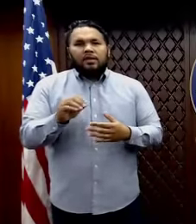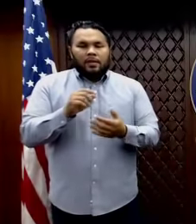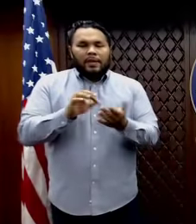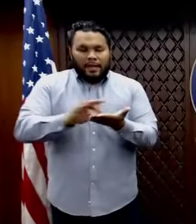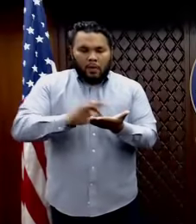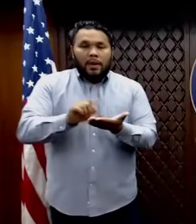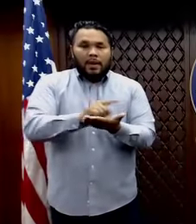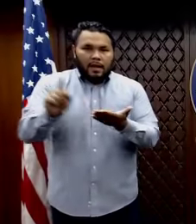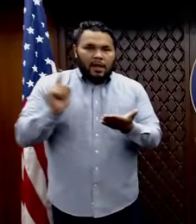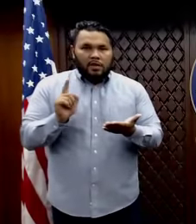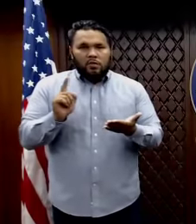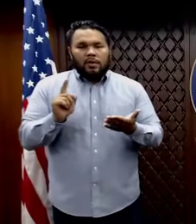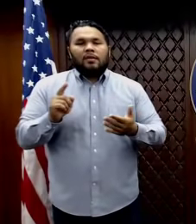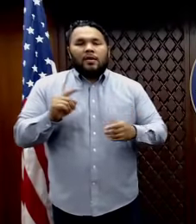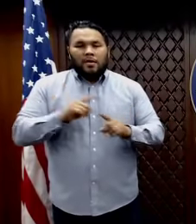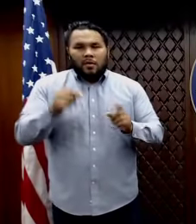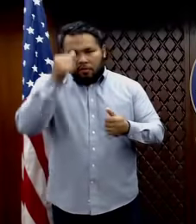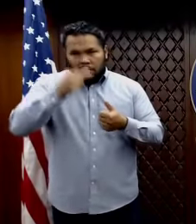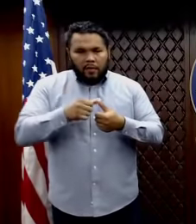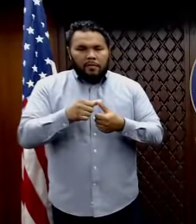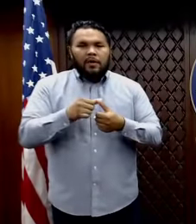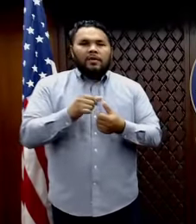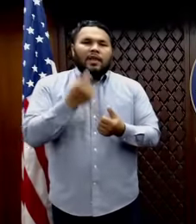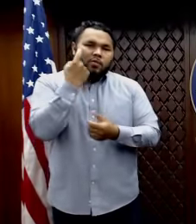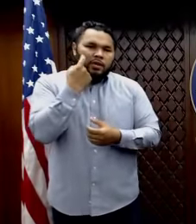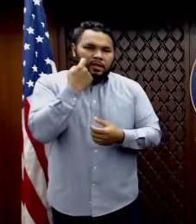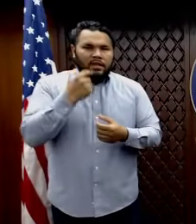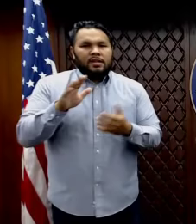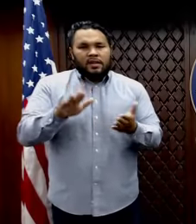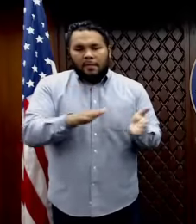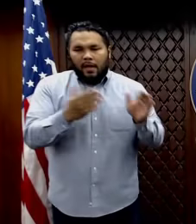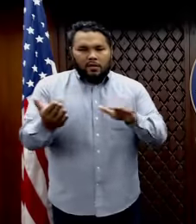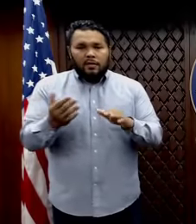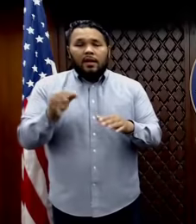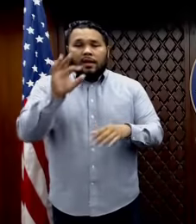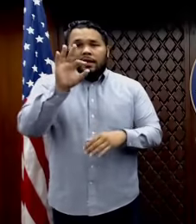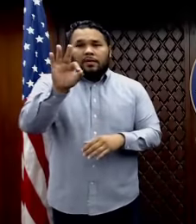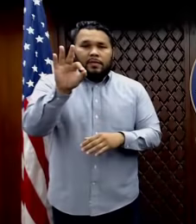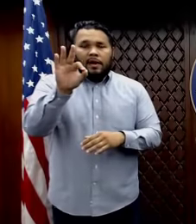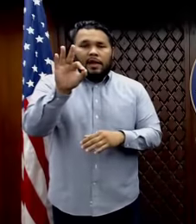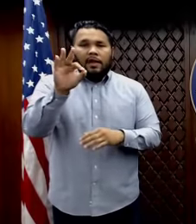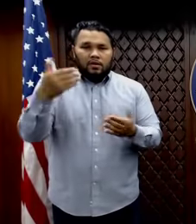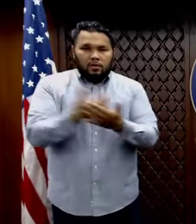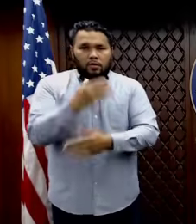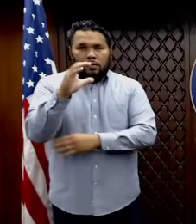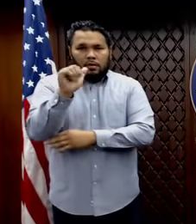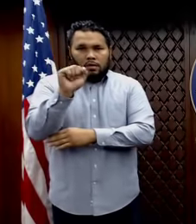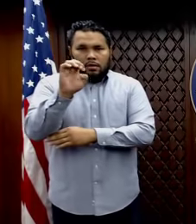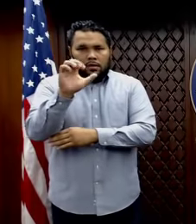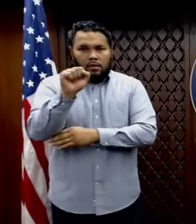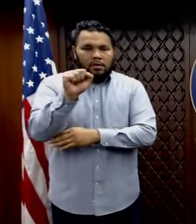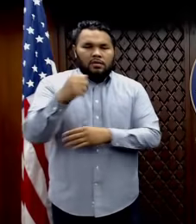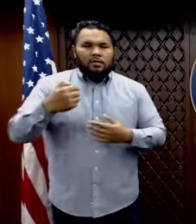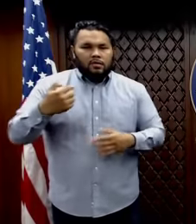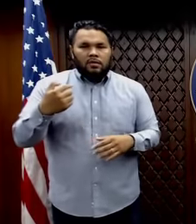sorrowfully reminded with these recent passings and nine new confirmed cases, we are not out of the